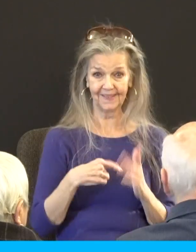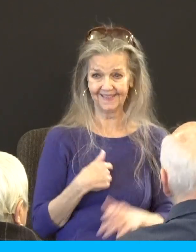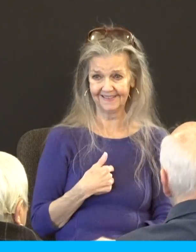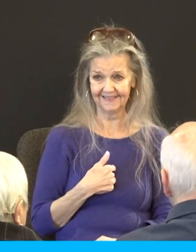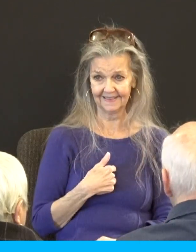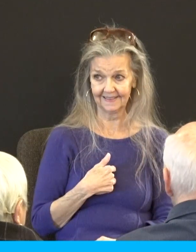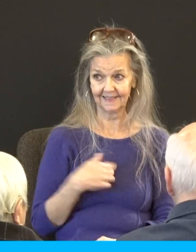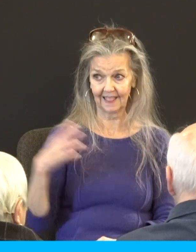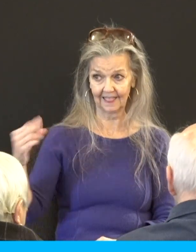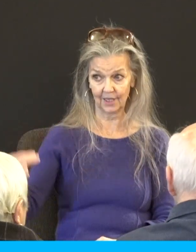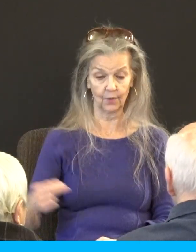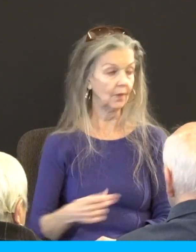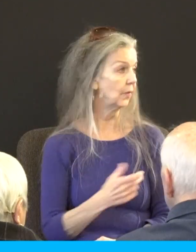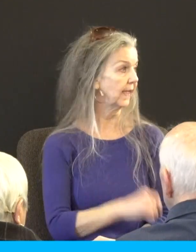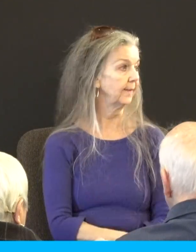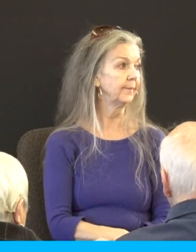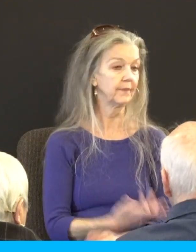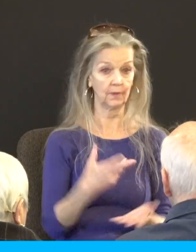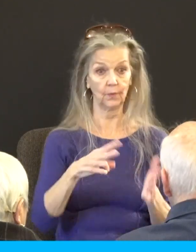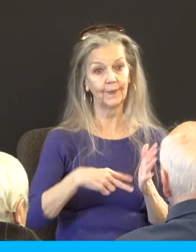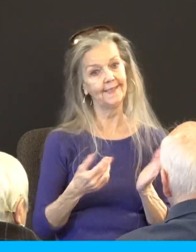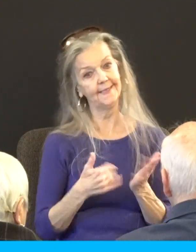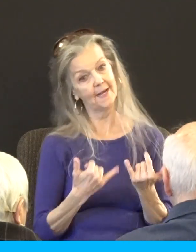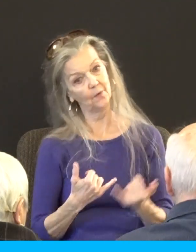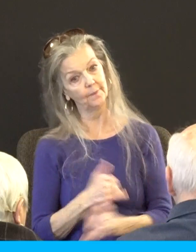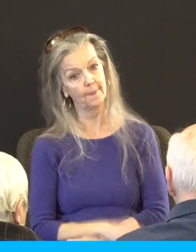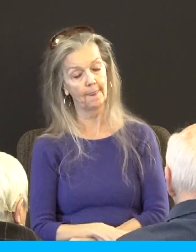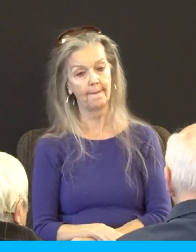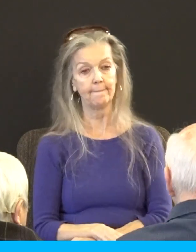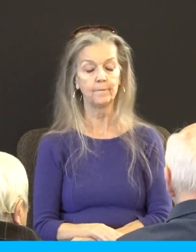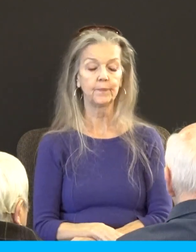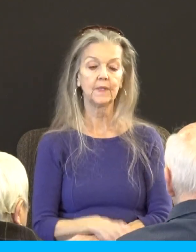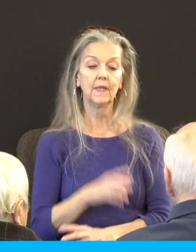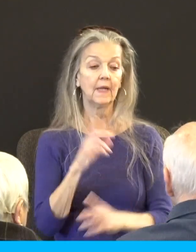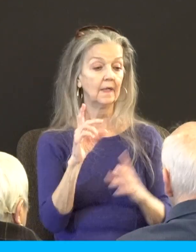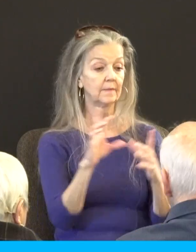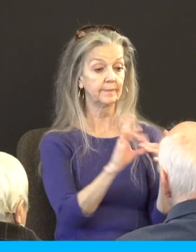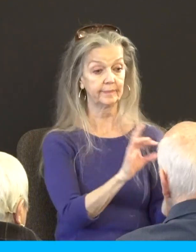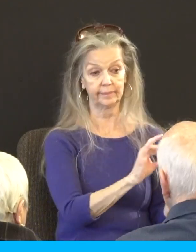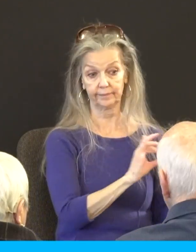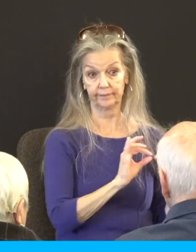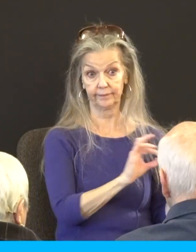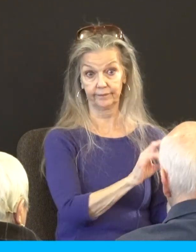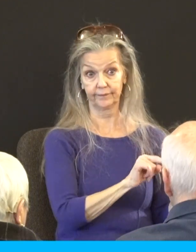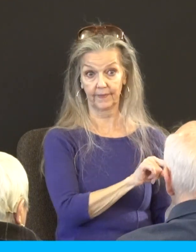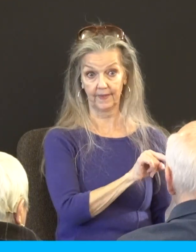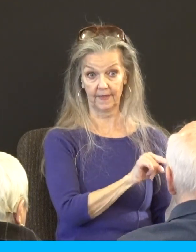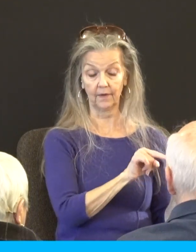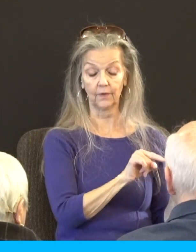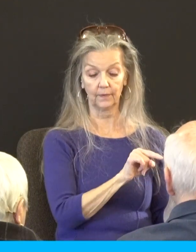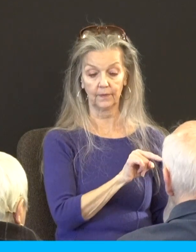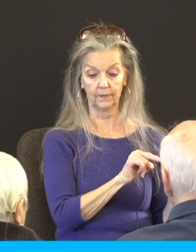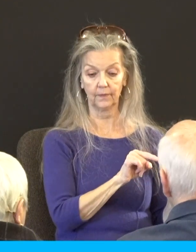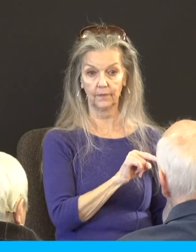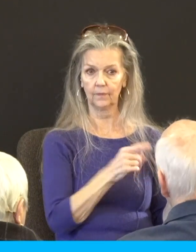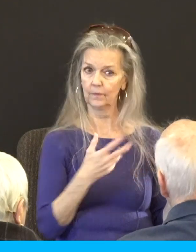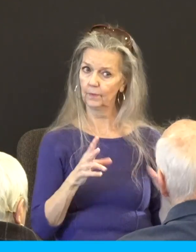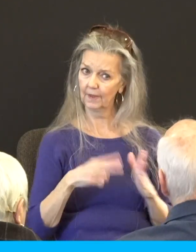Good. Okay, great. Now let's read it. It's reported commonly. talked about this. We read this? No.